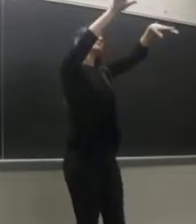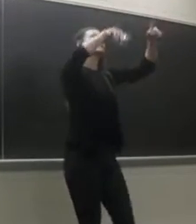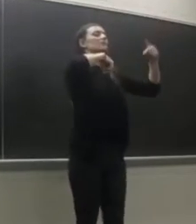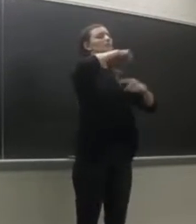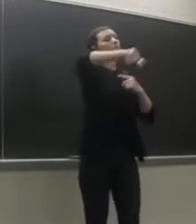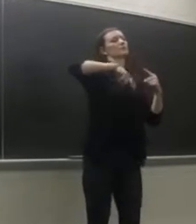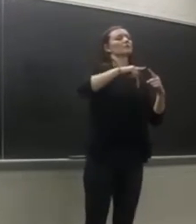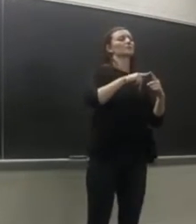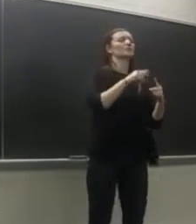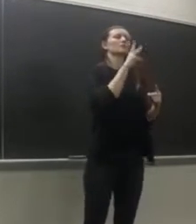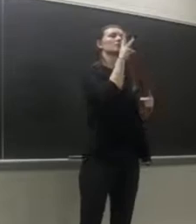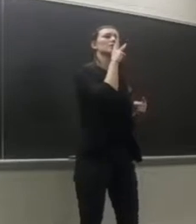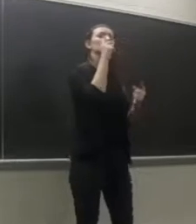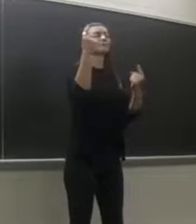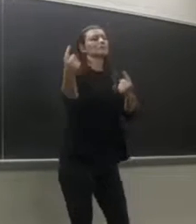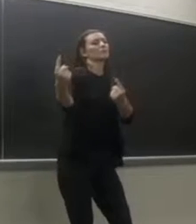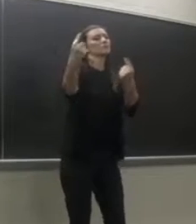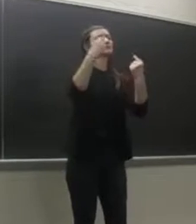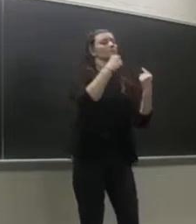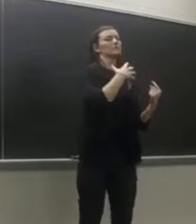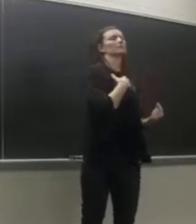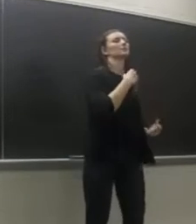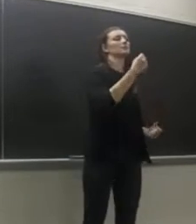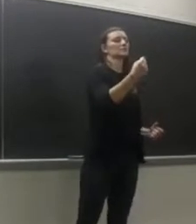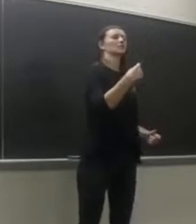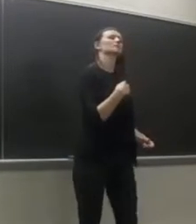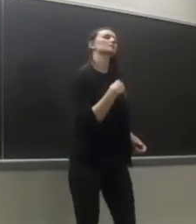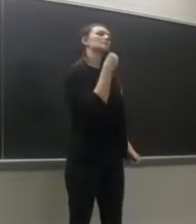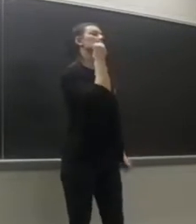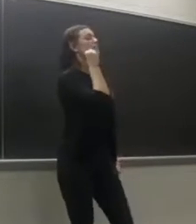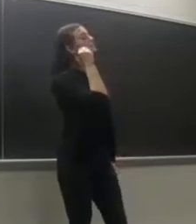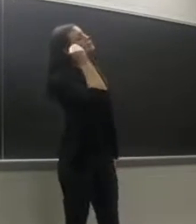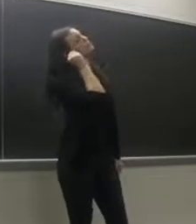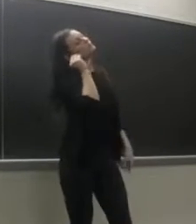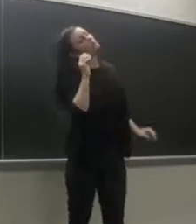But every time the tide come in it take me home